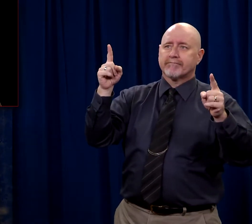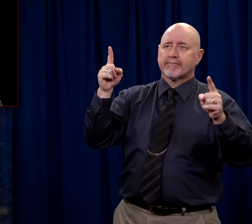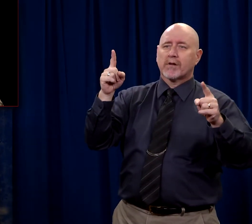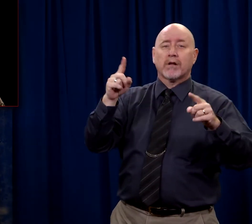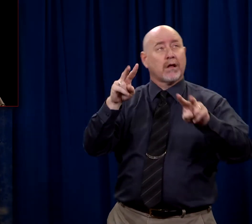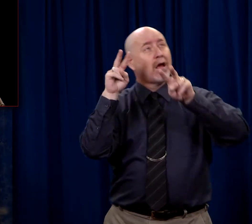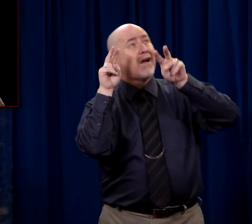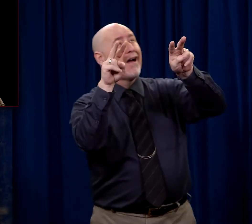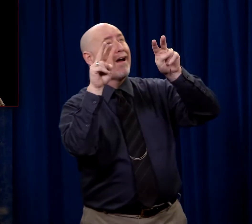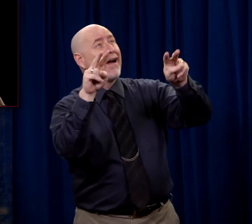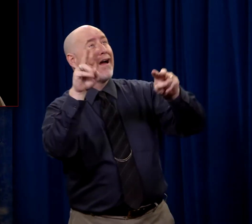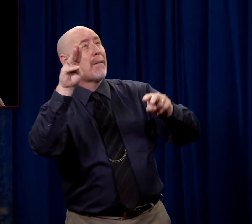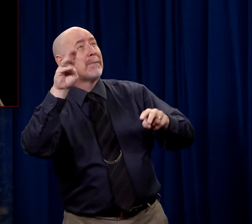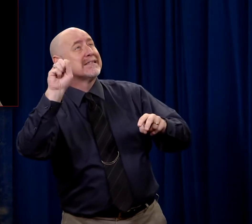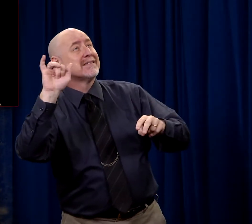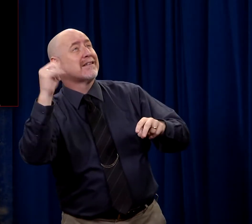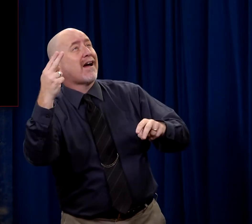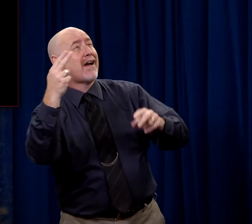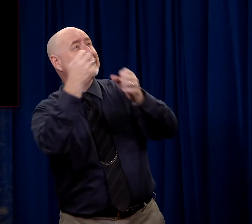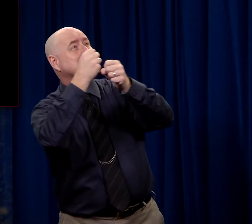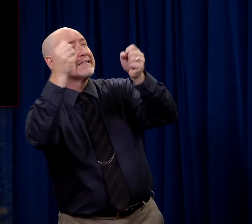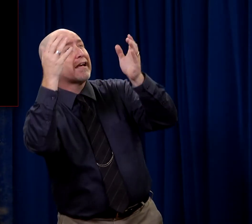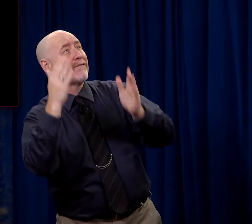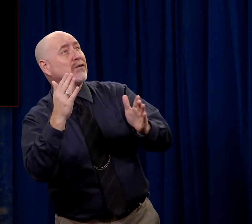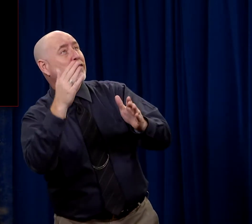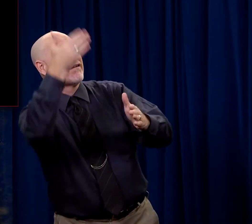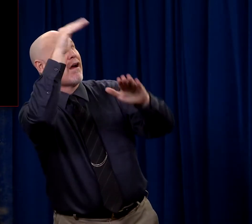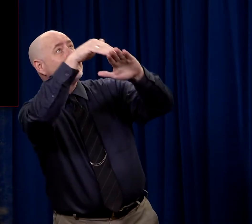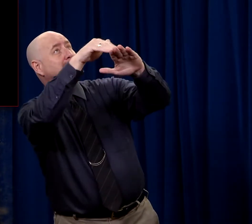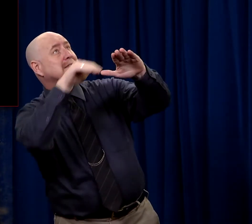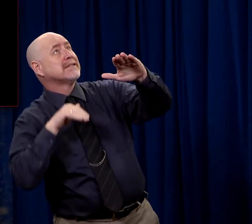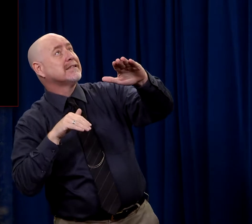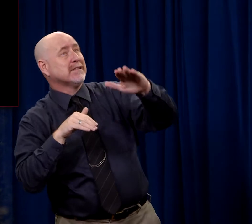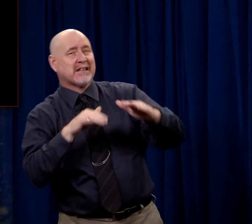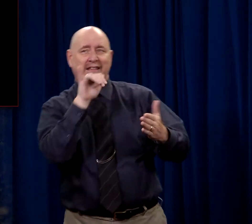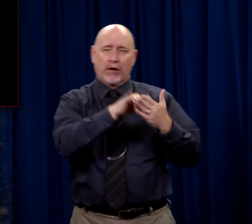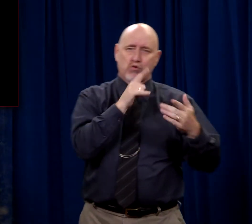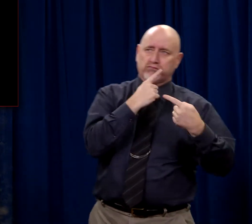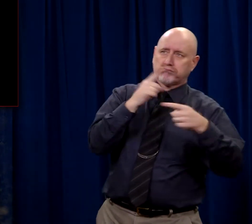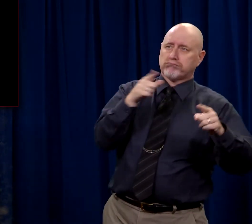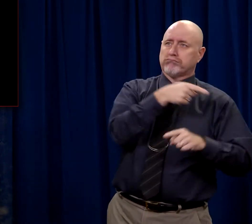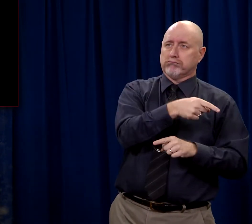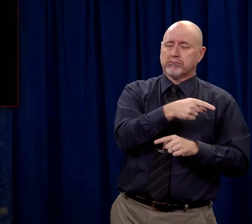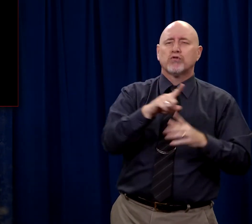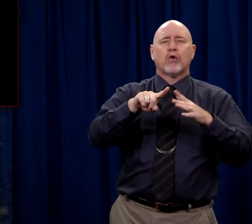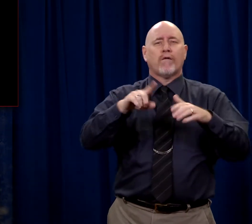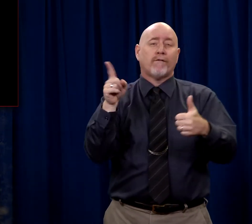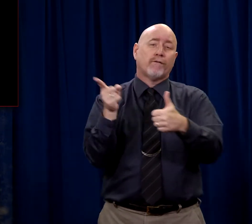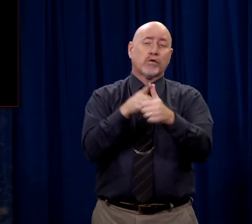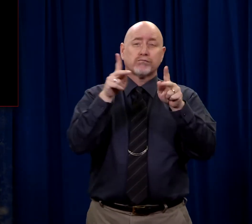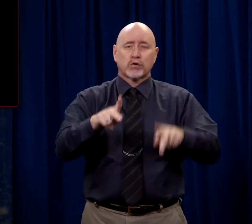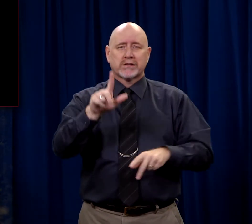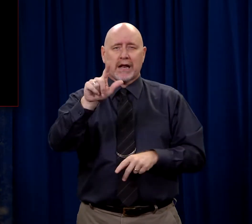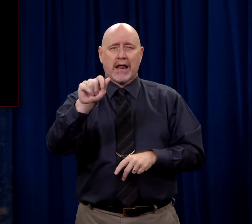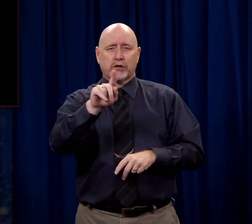long-expected Messiah, the Savior sent from God. We're going to start with Lazarus.